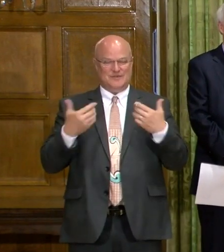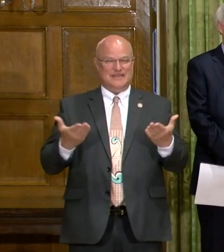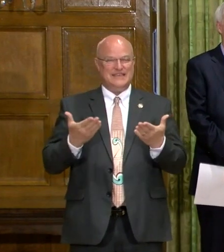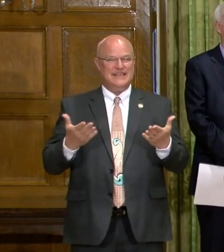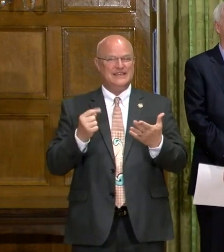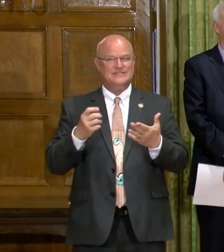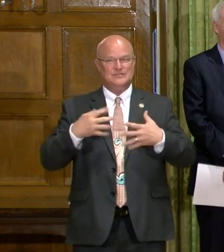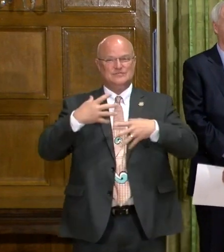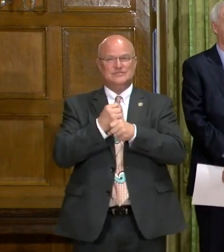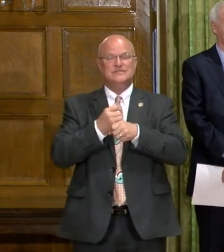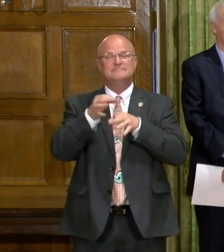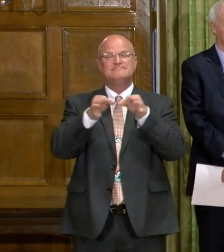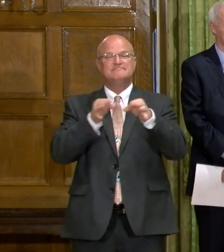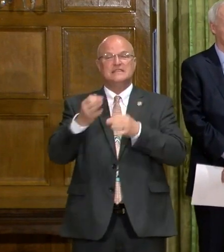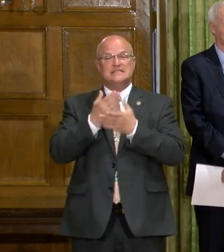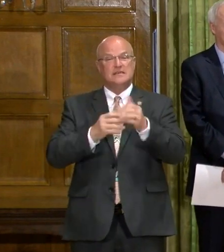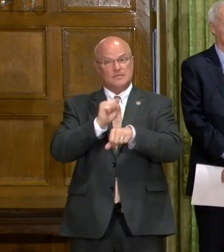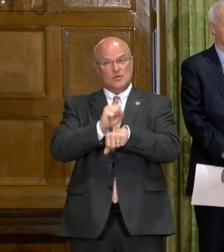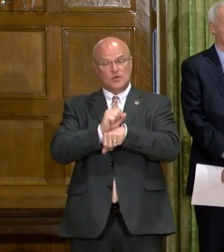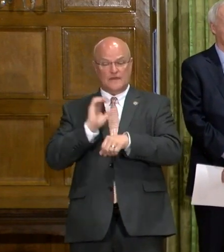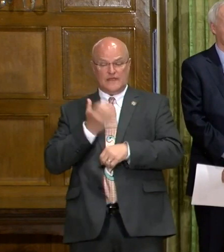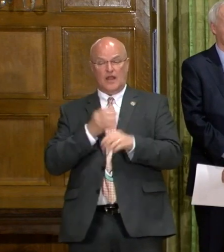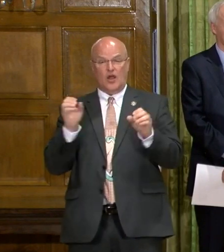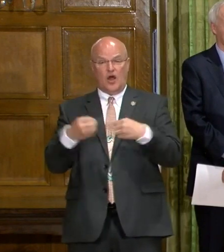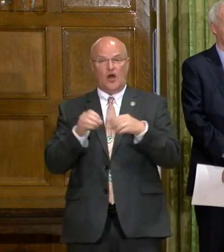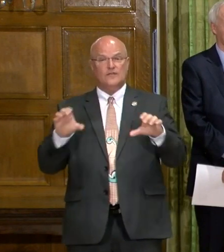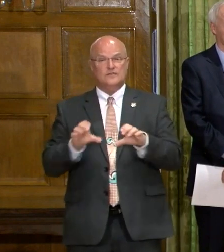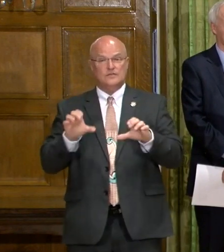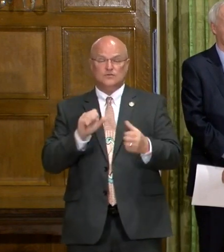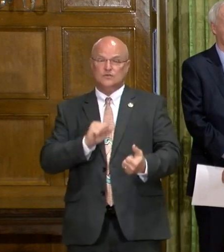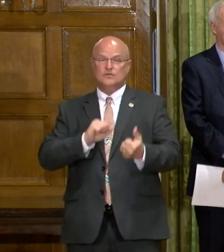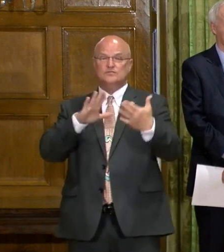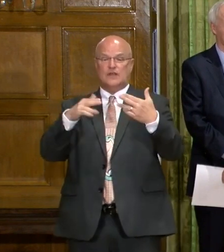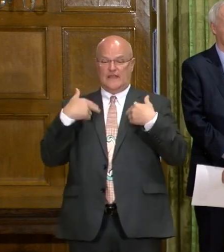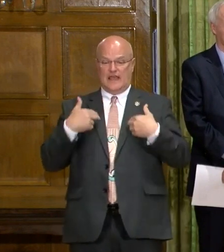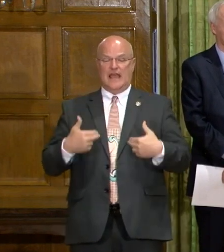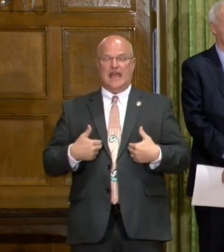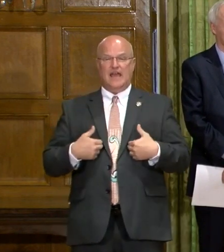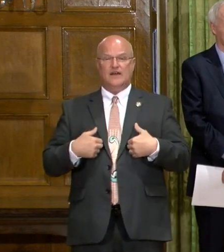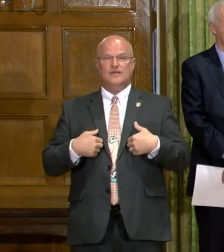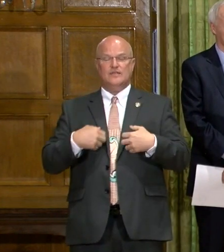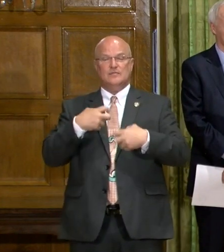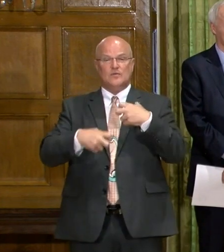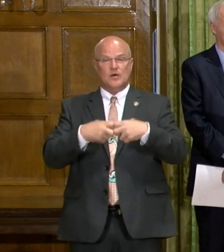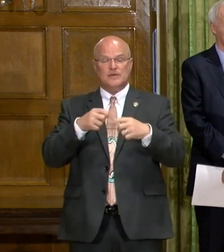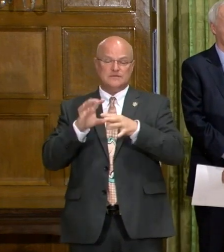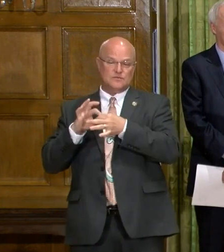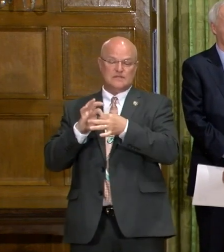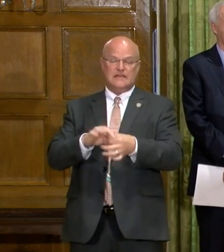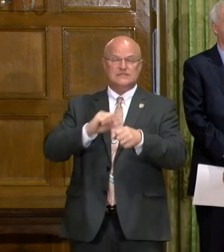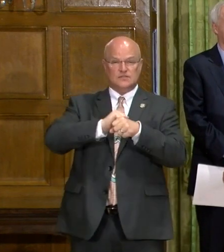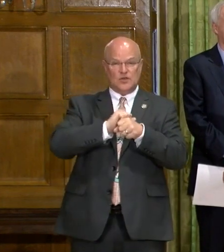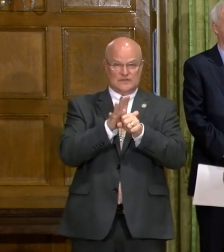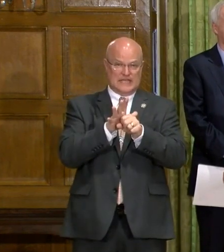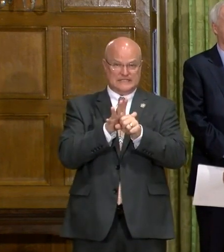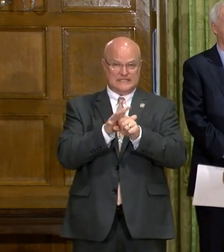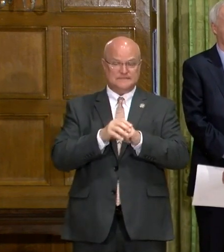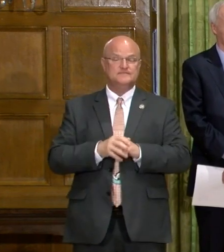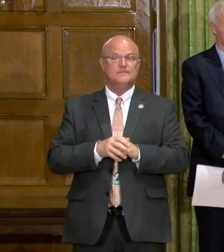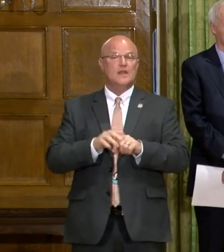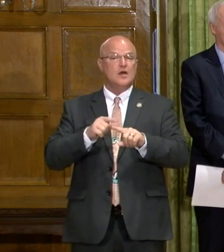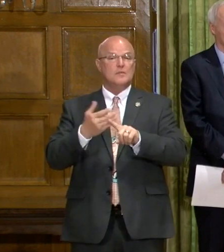me here to briefly talk about some of the work that our office is doing to address health disparities. As they relate to COVID-19.